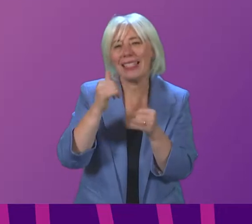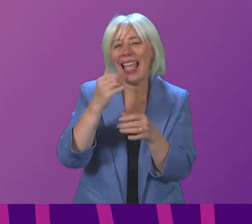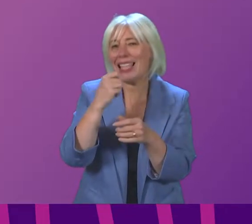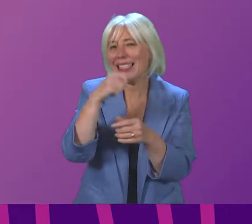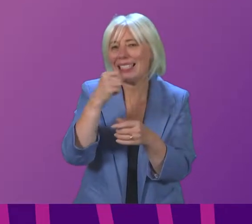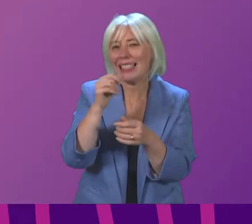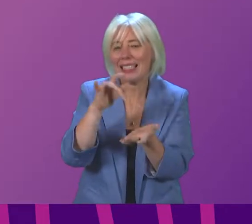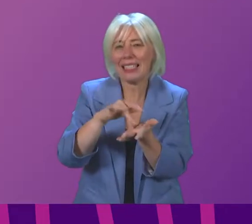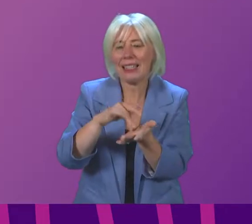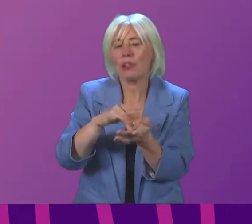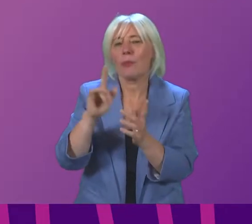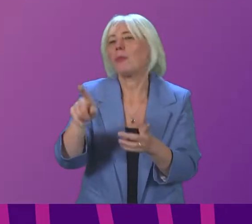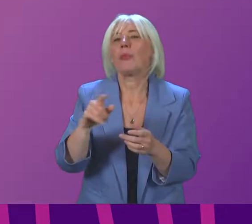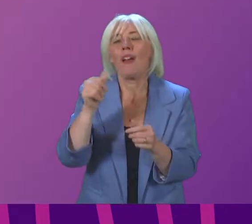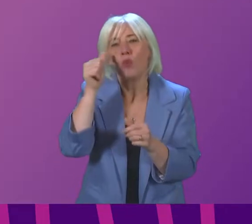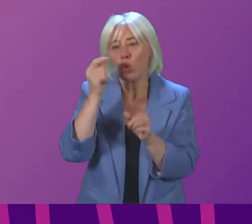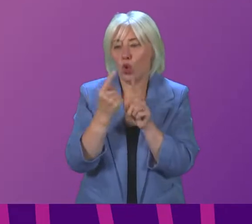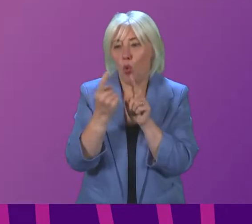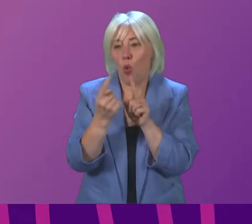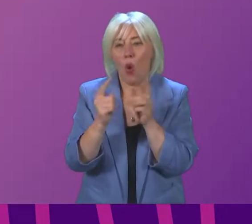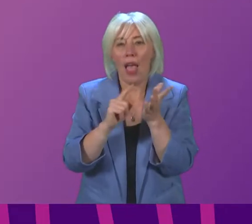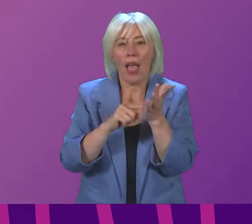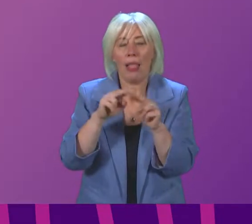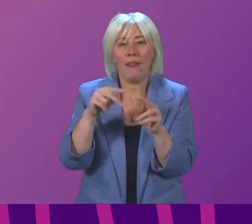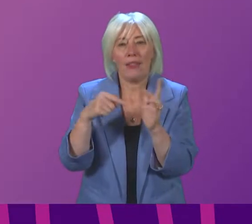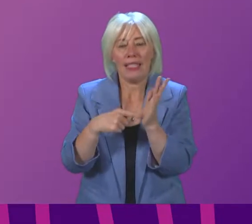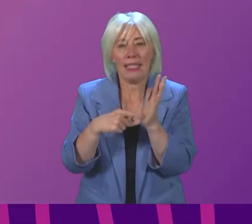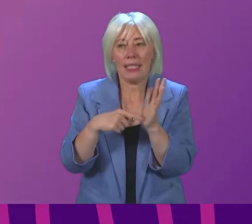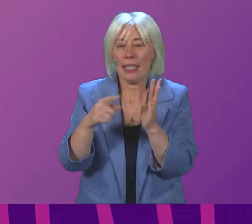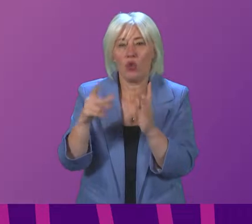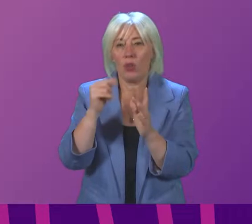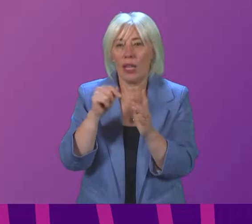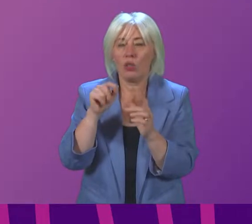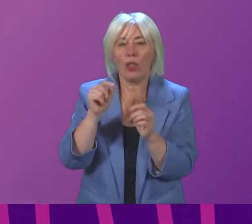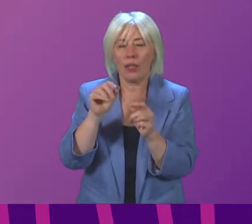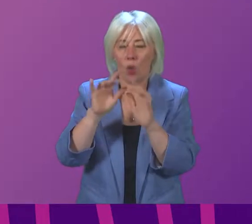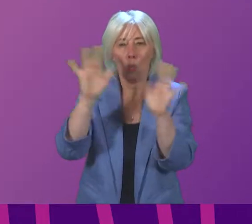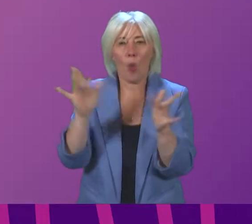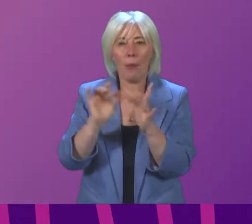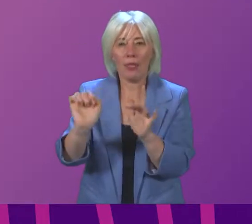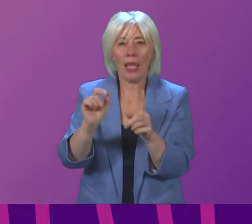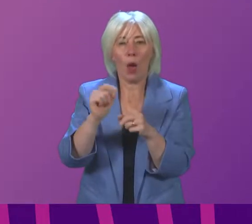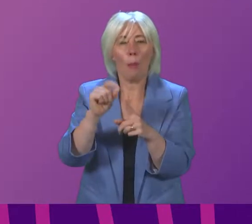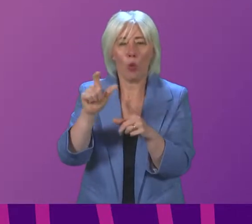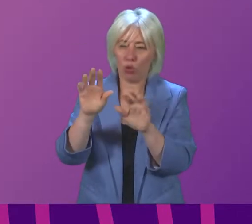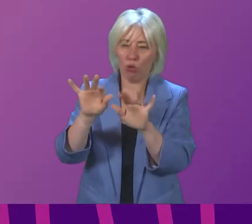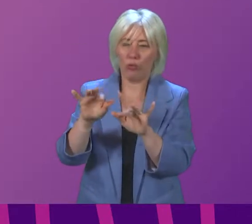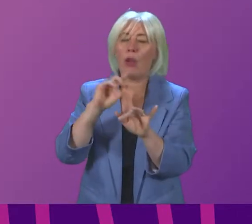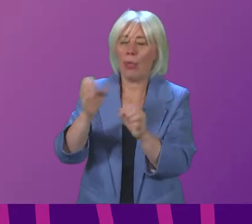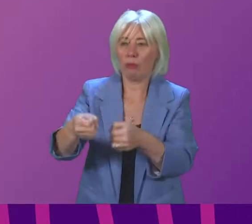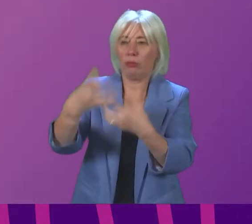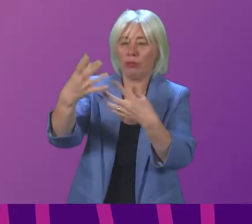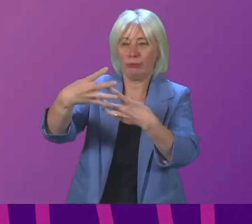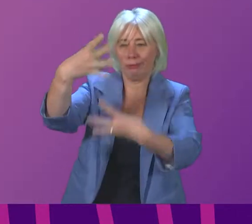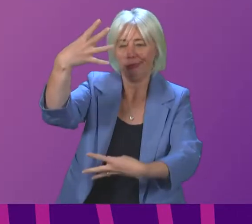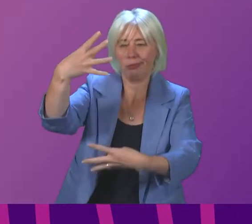know where the nearest source of LFDs are to you you can go on to the website put in your postcode and that will tell you generally I raise this